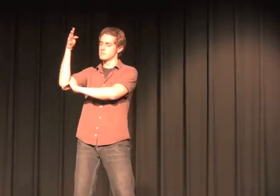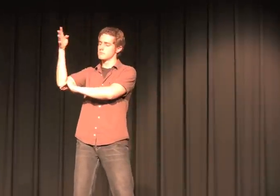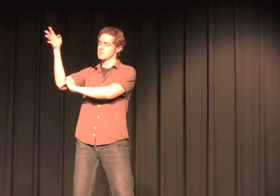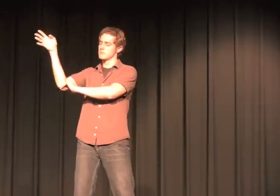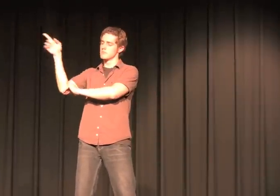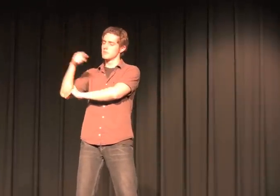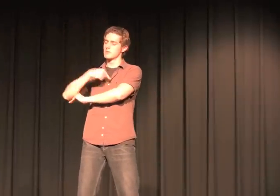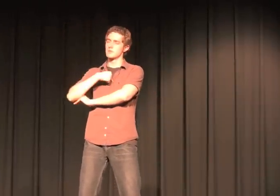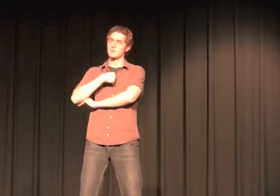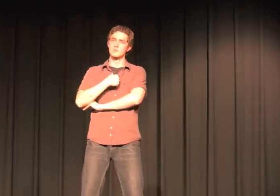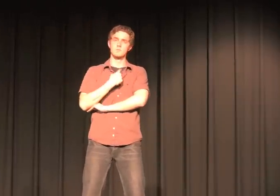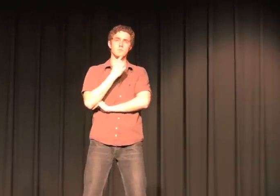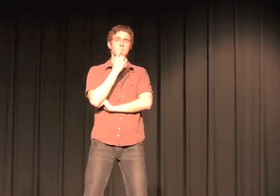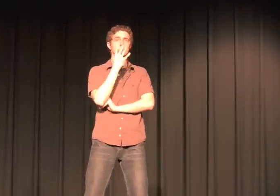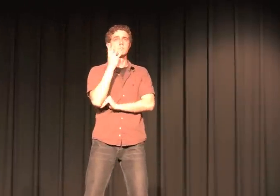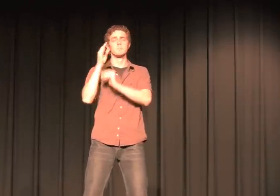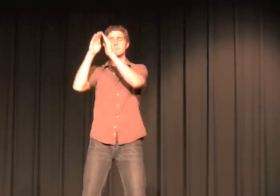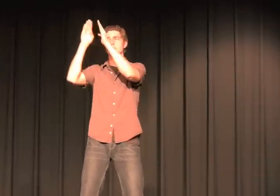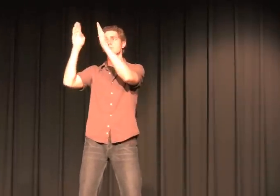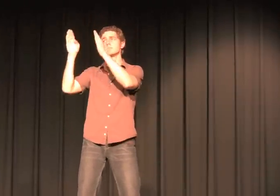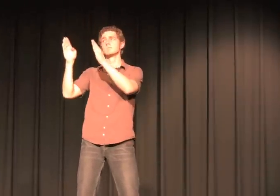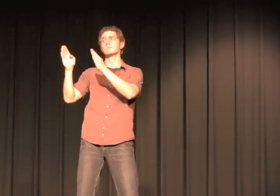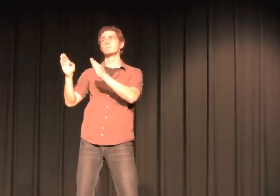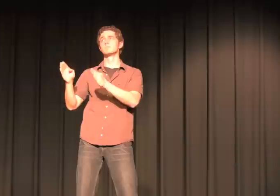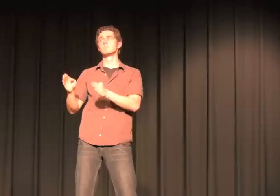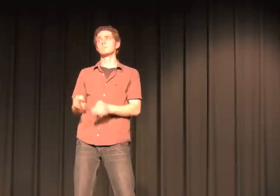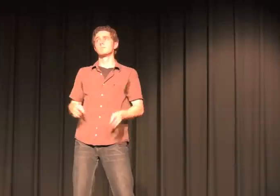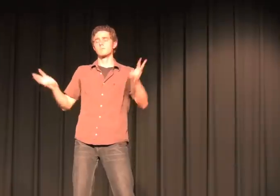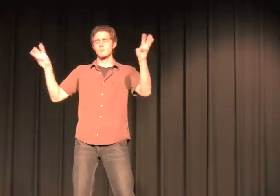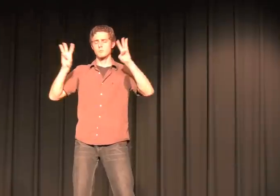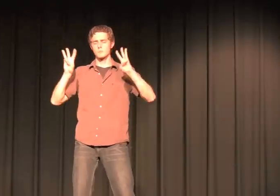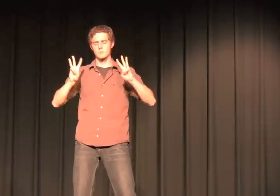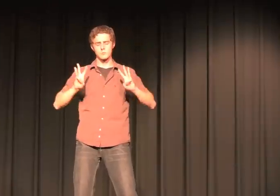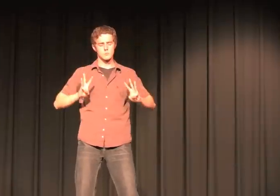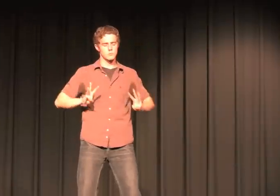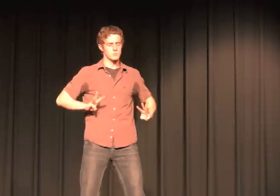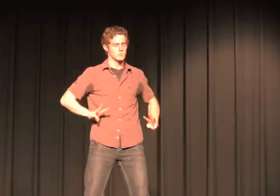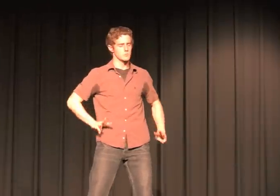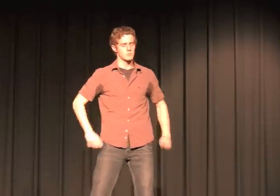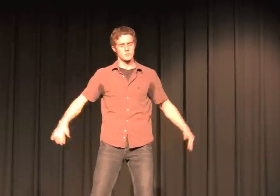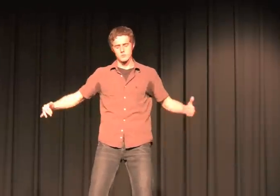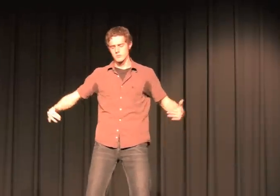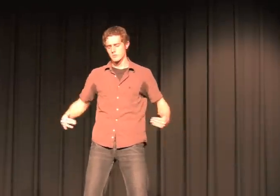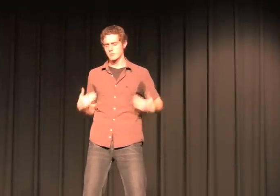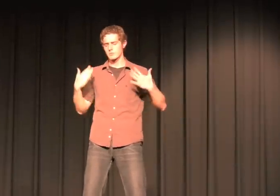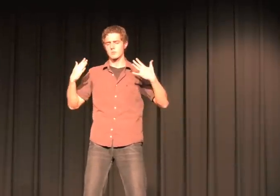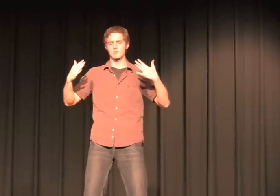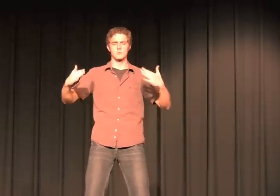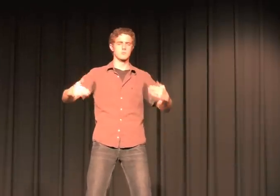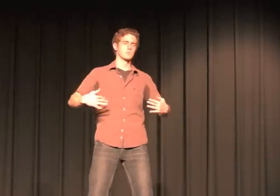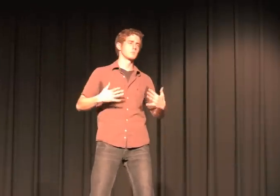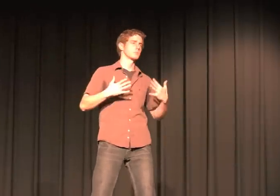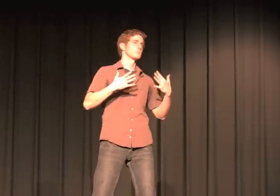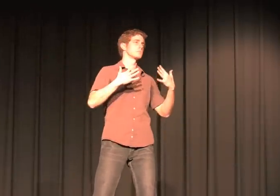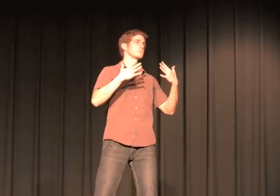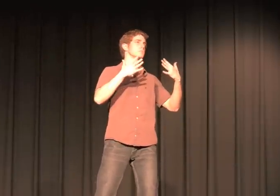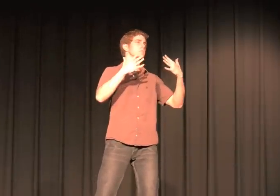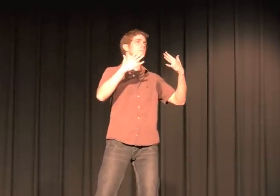I have a lighthouse I Worn by the weather and the wind